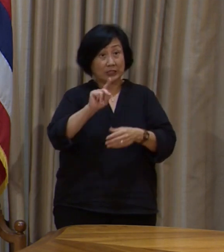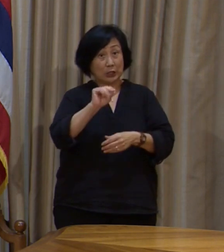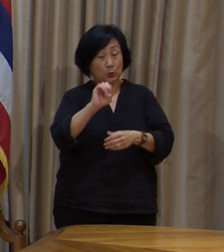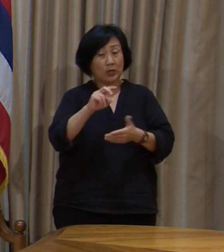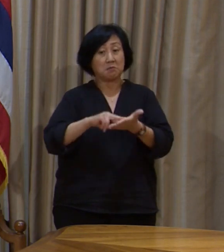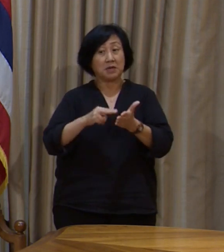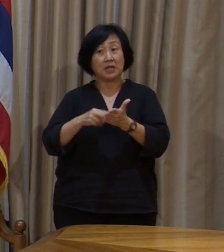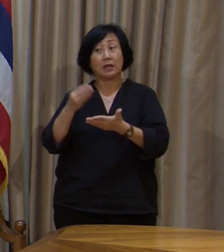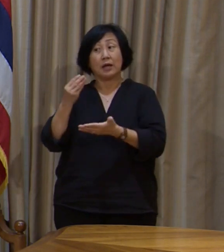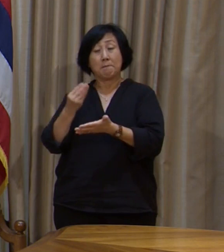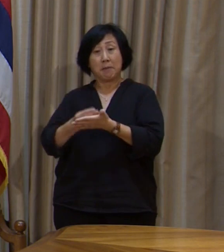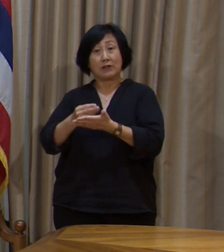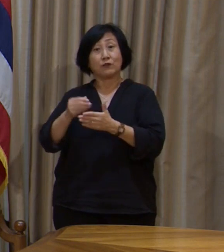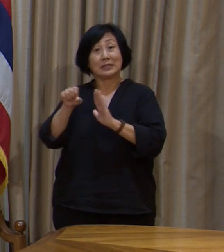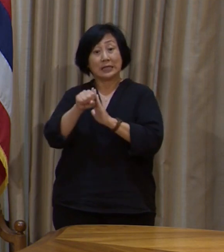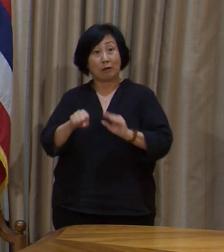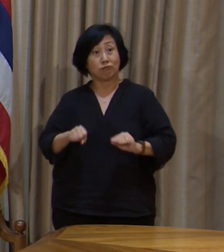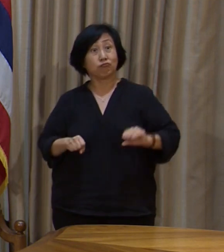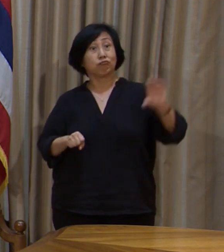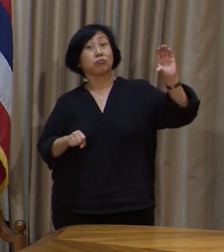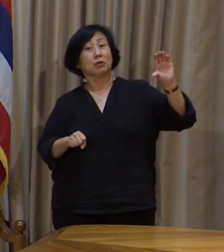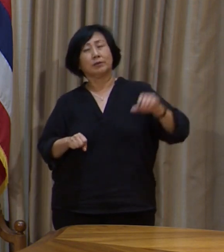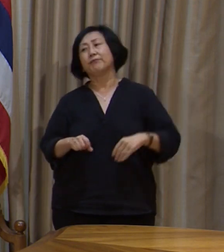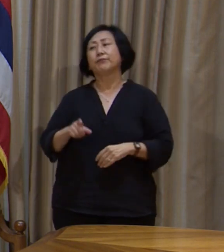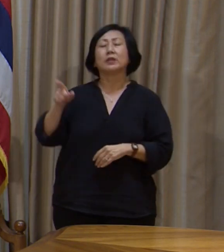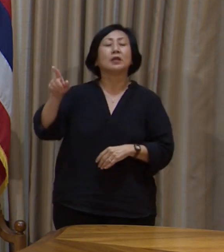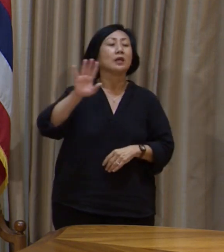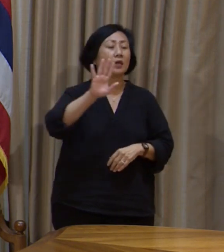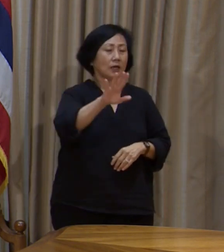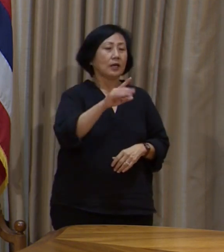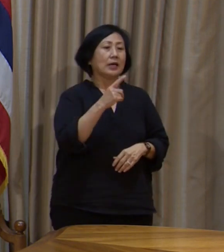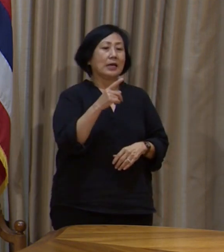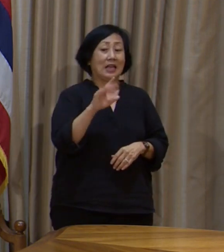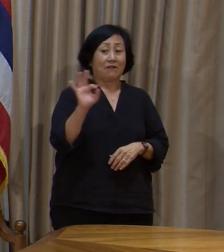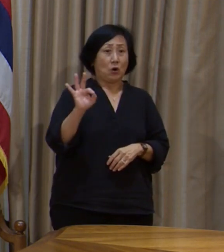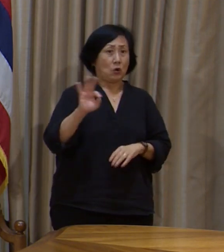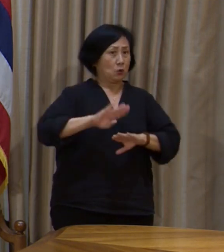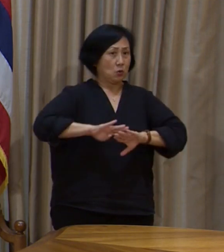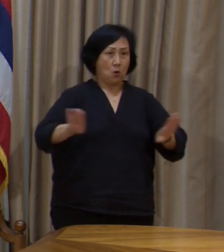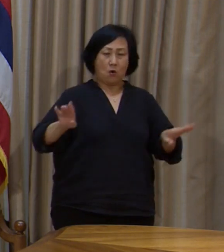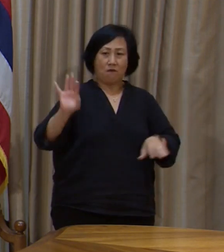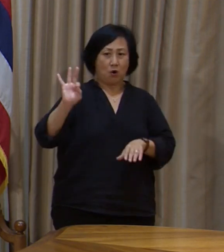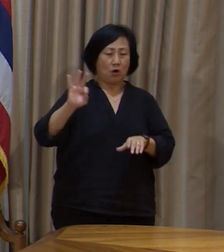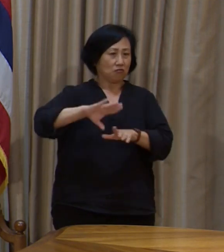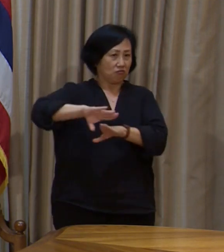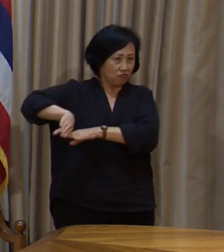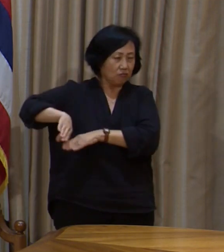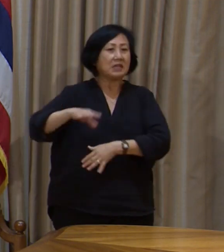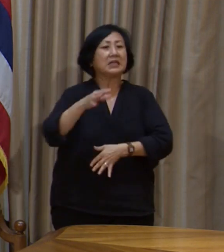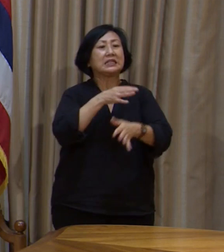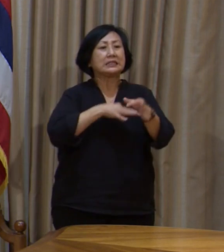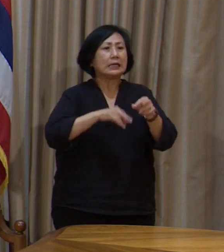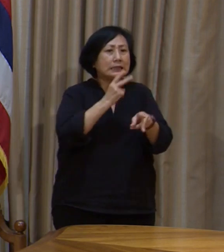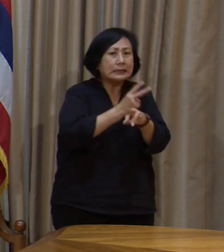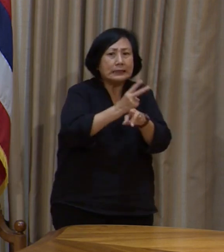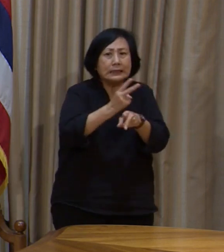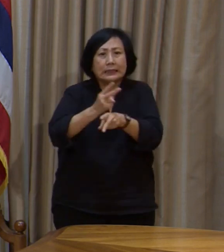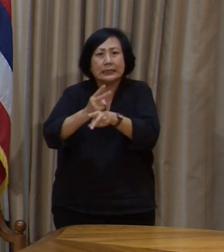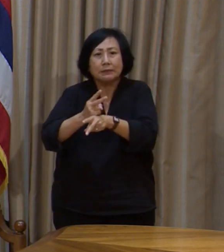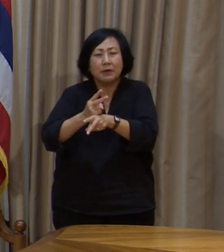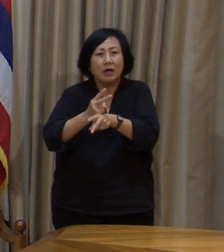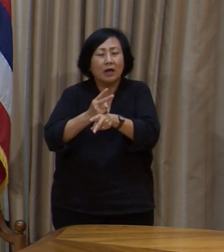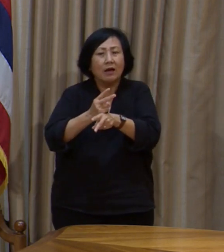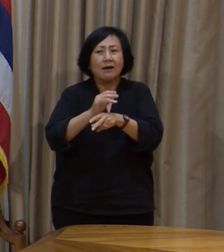I said, if we did not do the furloughs and we had to implement a